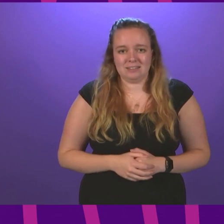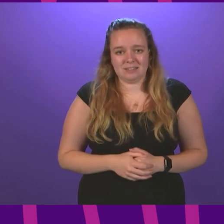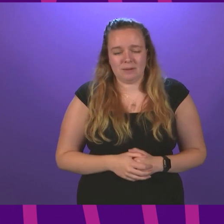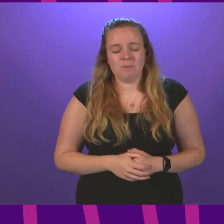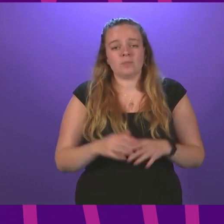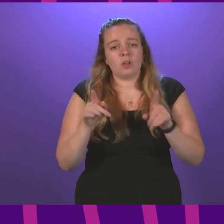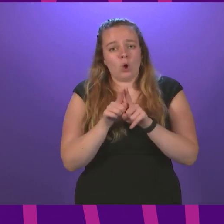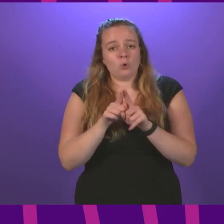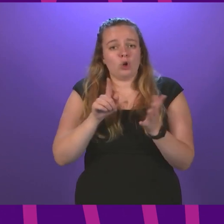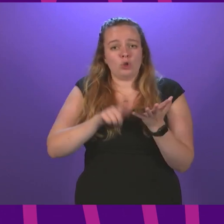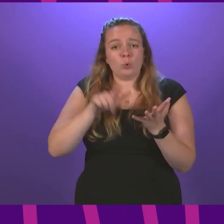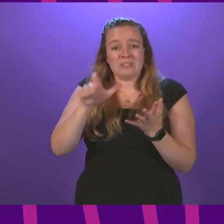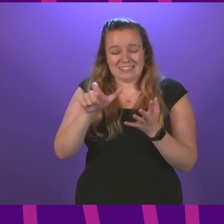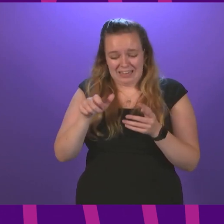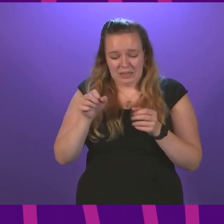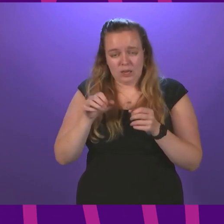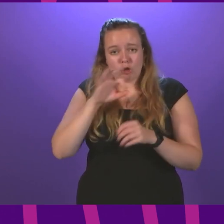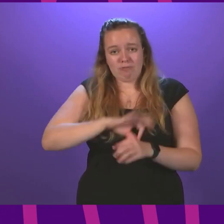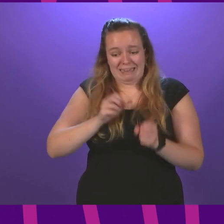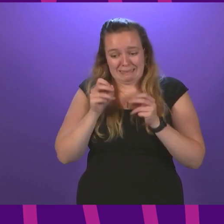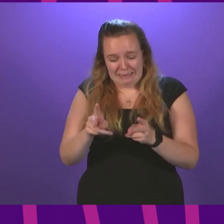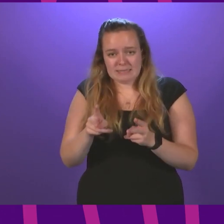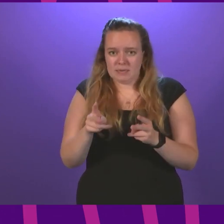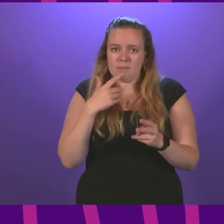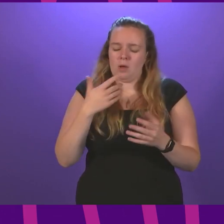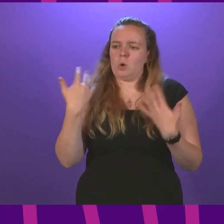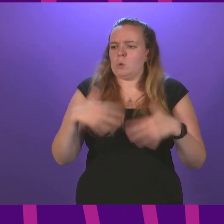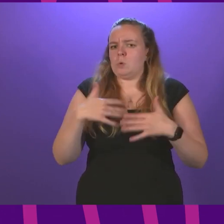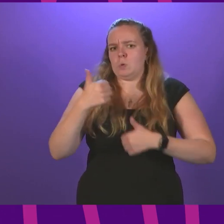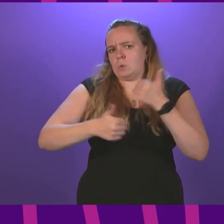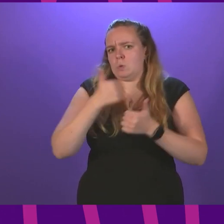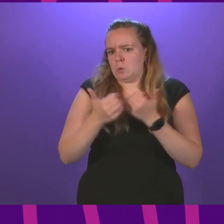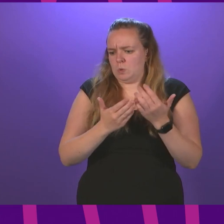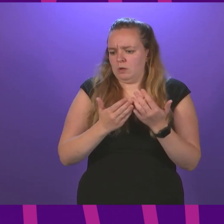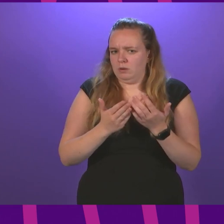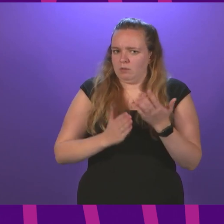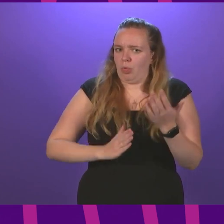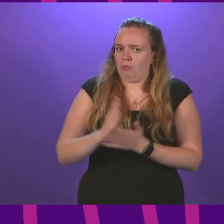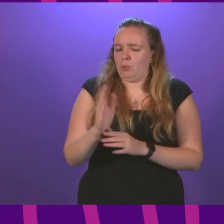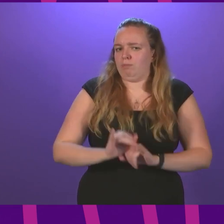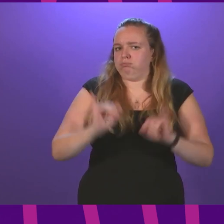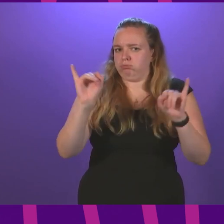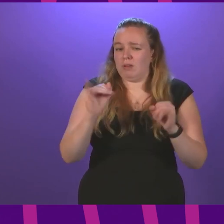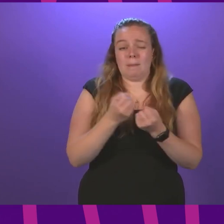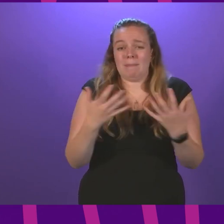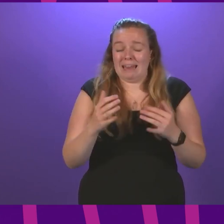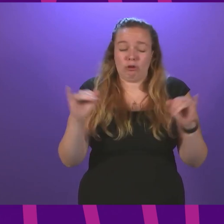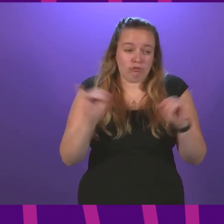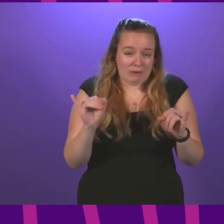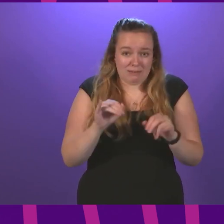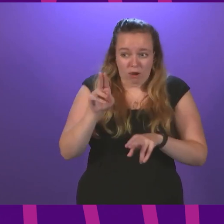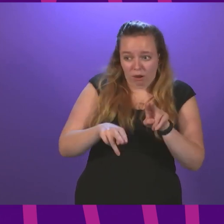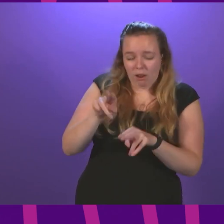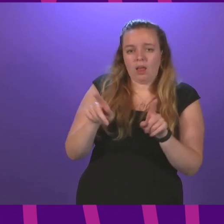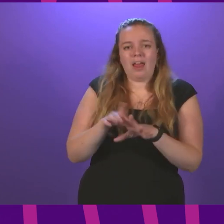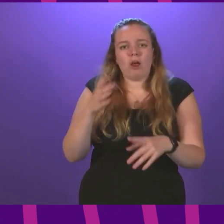that the universal credit system performed remarkably well under pressure, with a number of critical successes, such